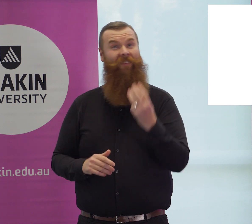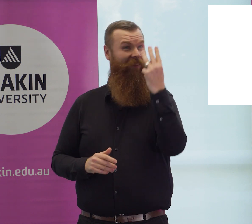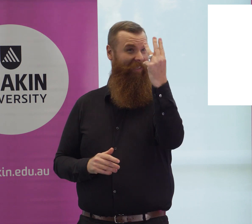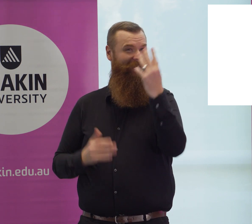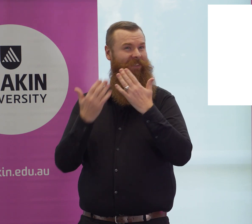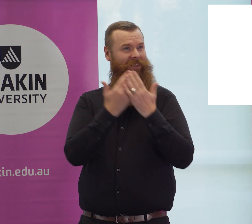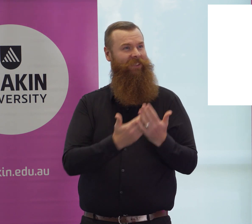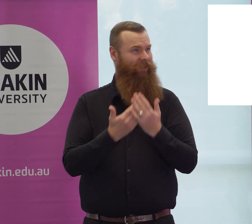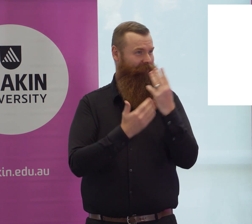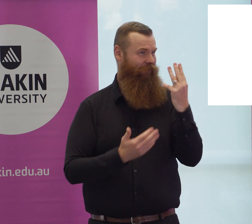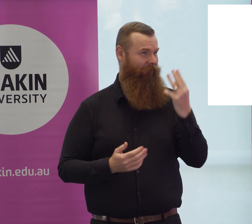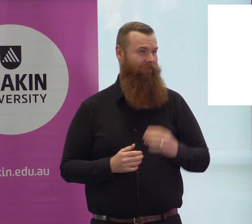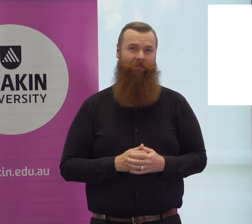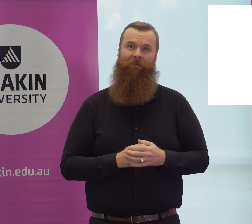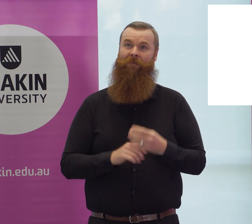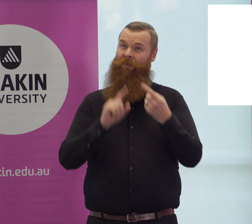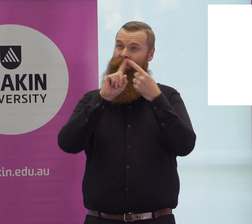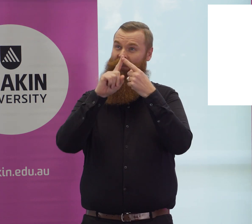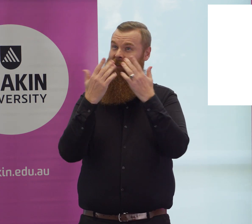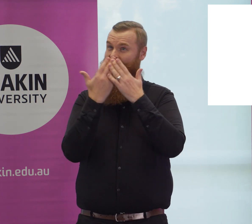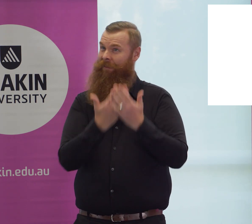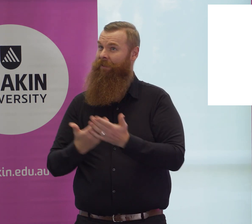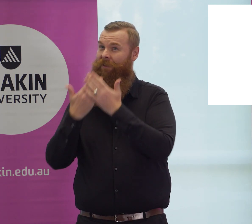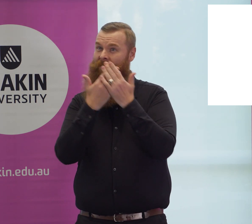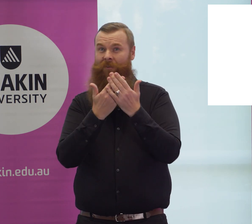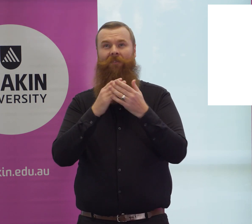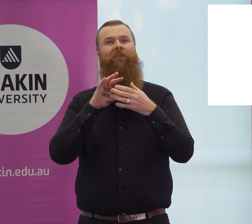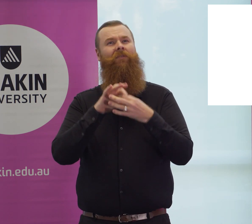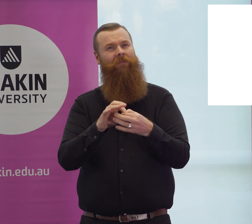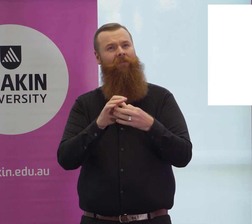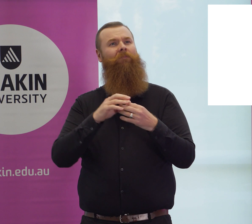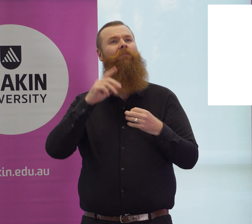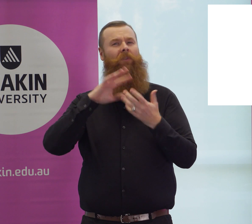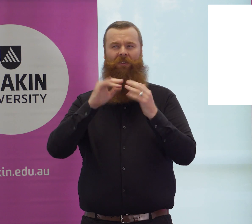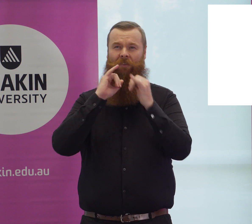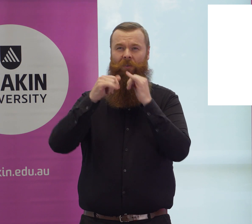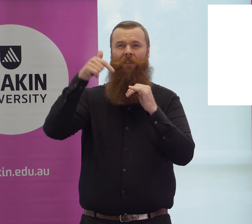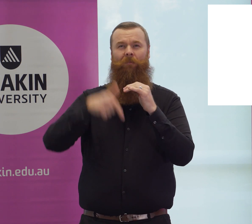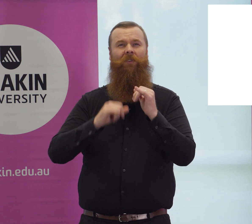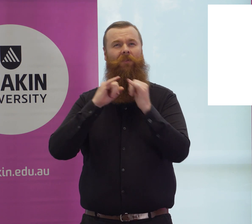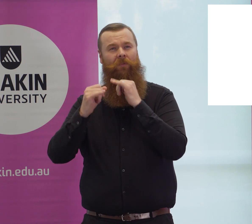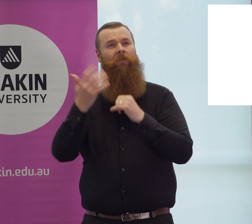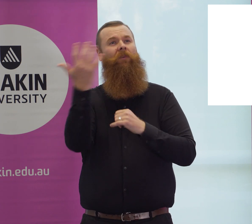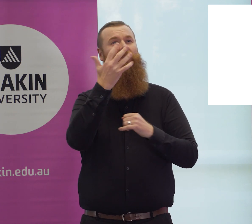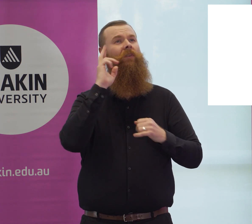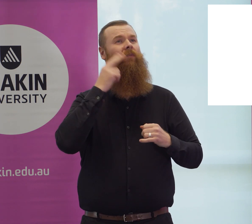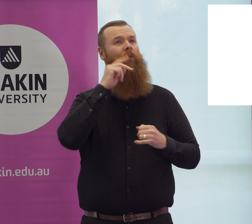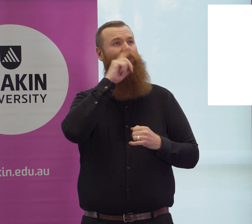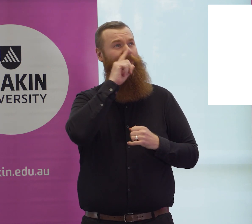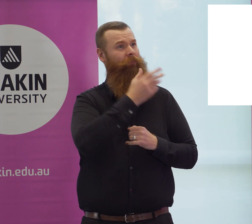three studies. The first study, which I've just started, involves in-depth interviews with